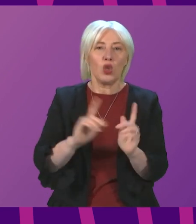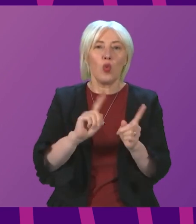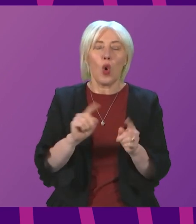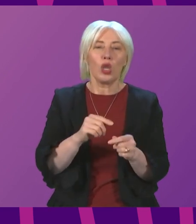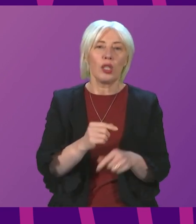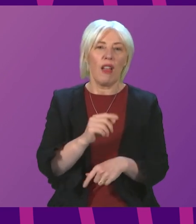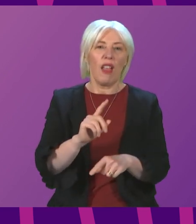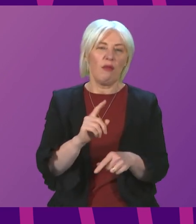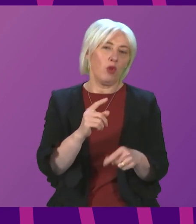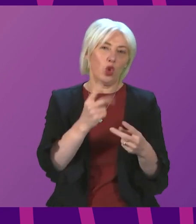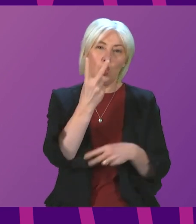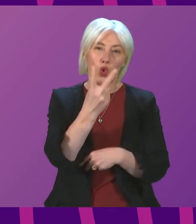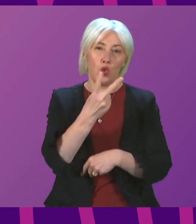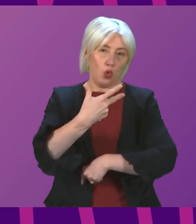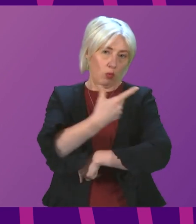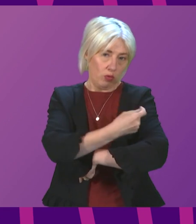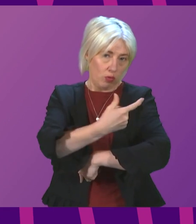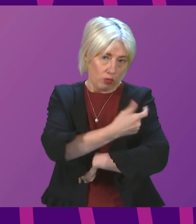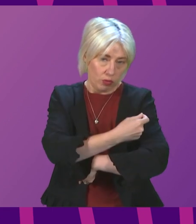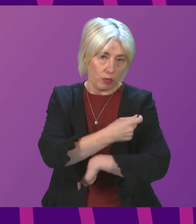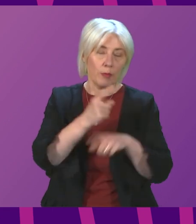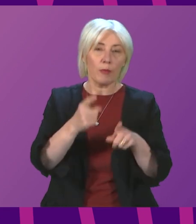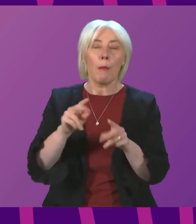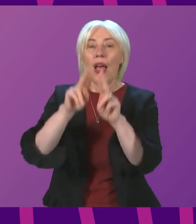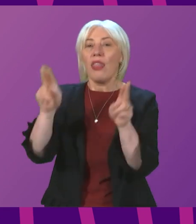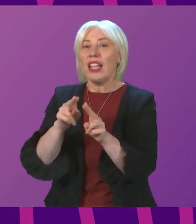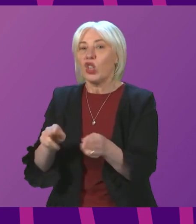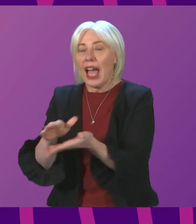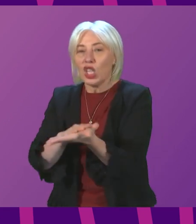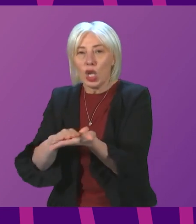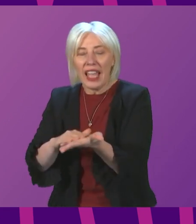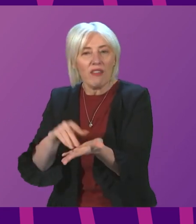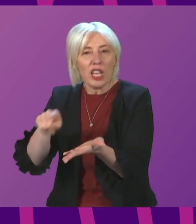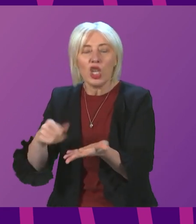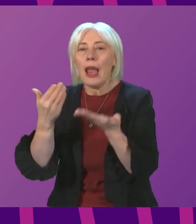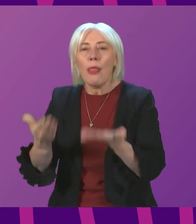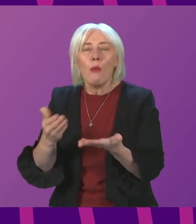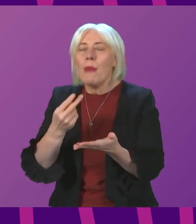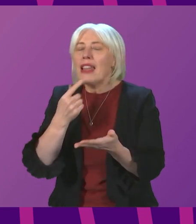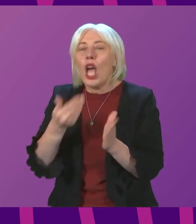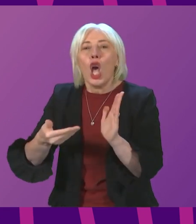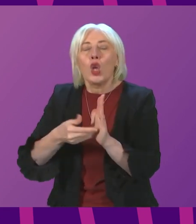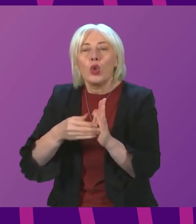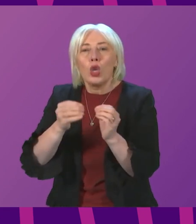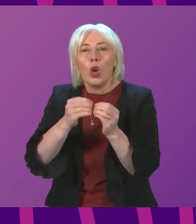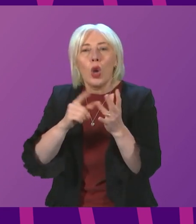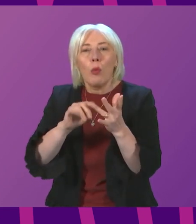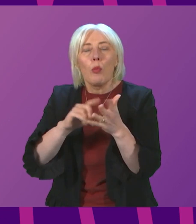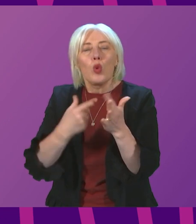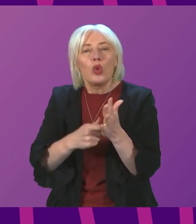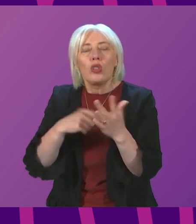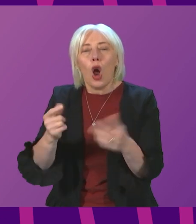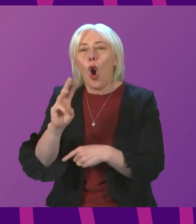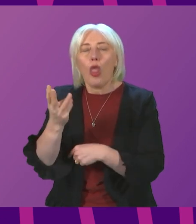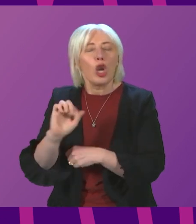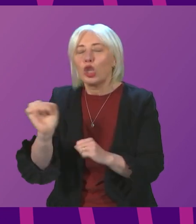For most people, that means at least two doses. This international definition, which does not currently require boosters or third vaccines, will be